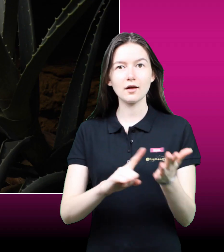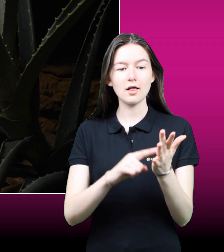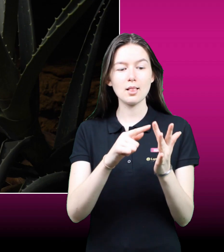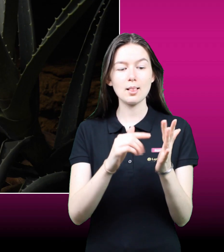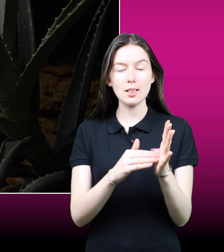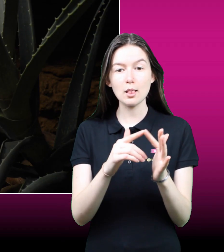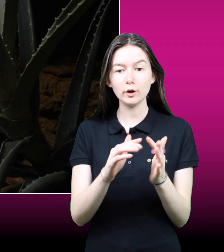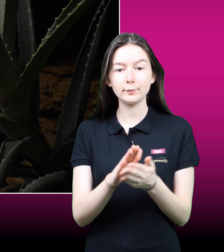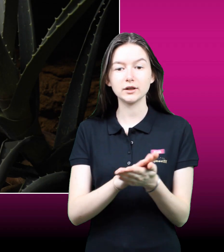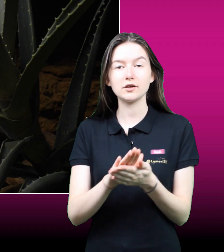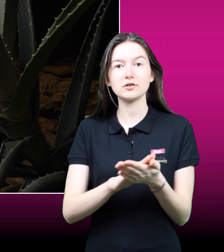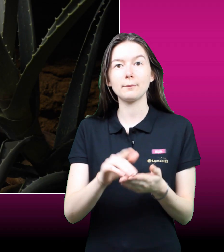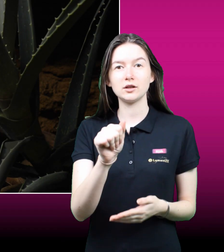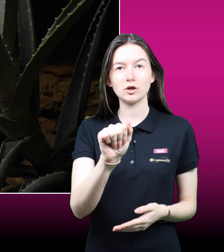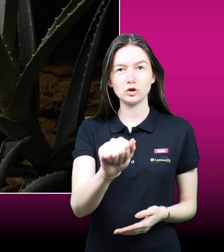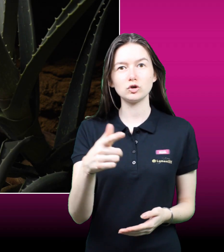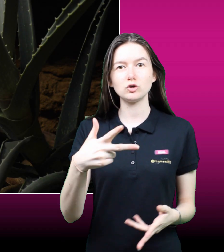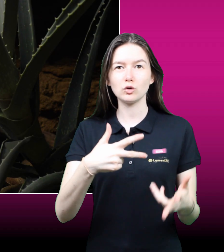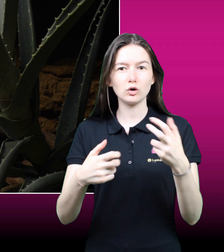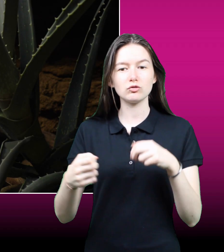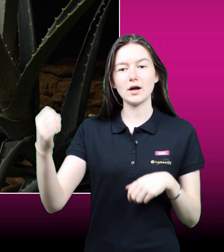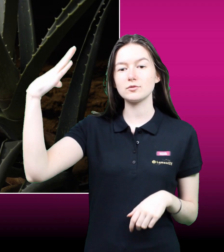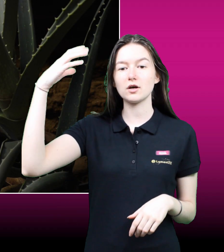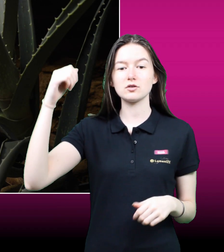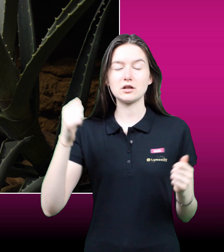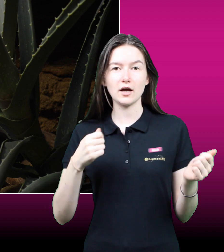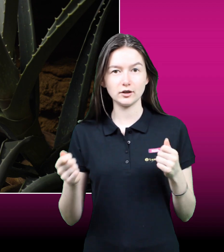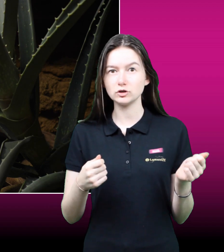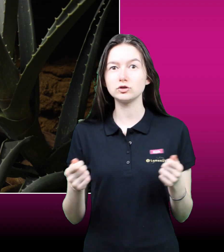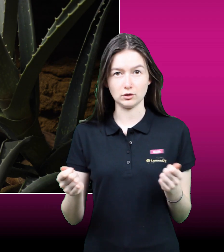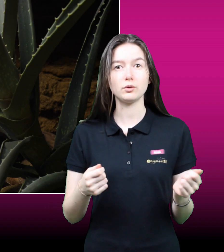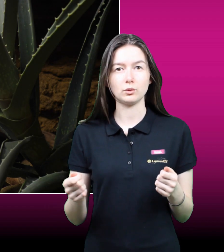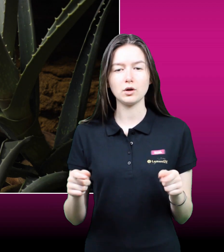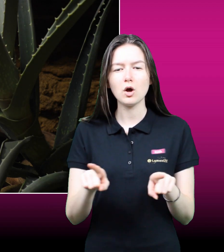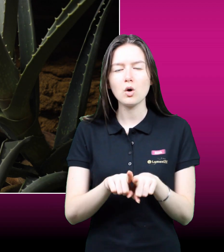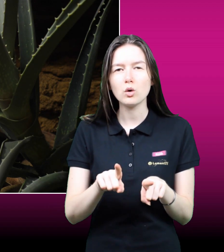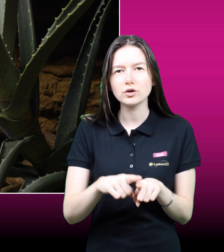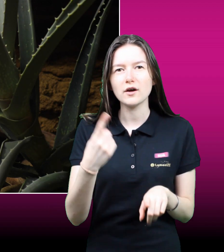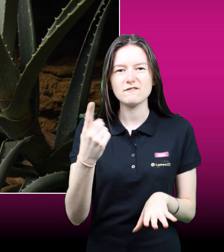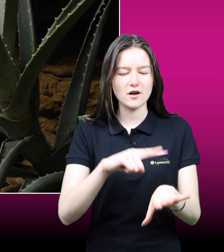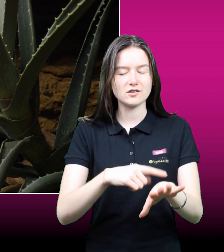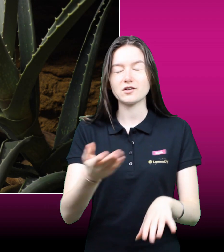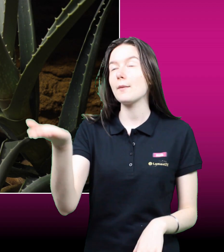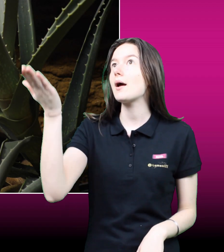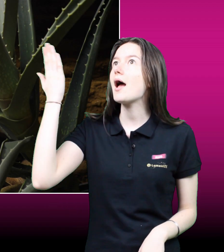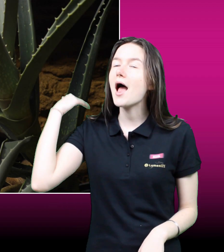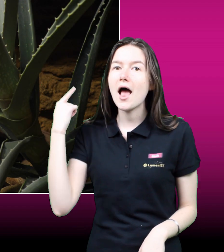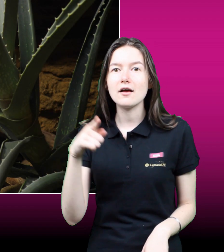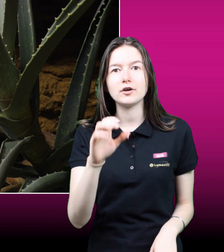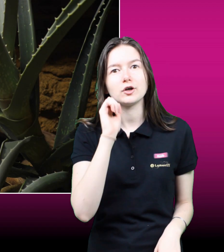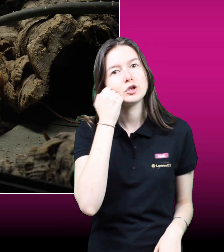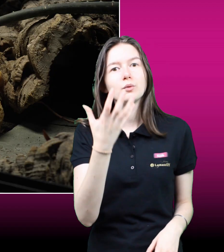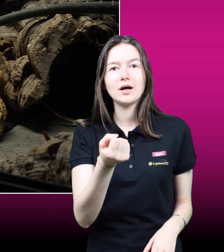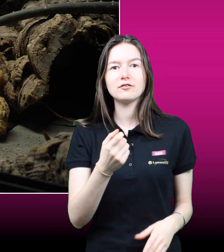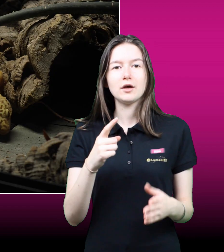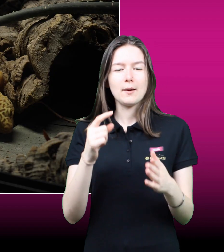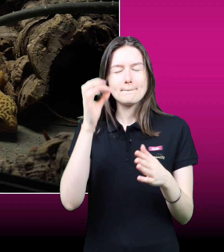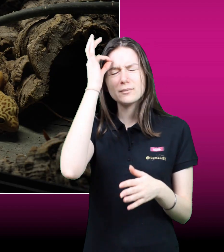Luminize allows you to take control of your reptile's lighting, and to create wild-like lighting schedules. For the first time